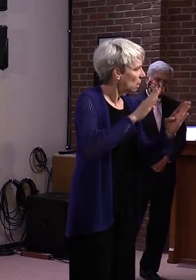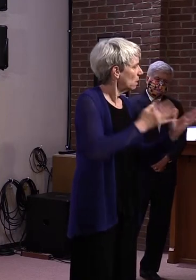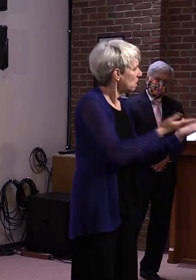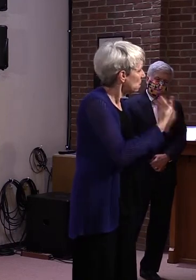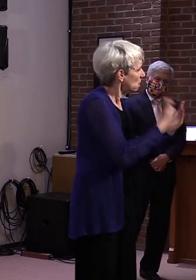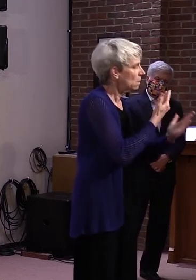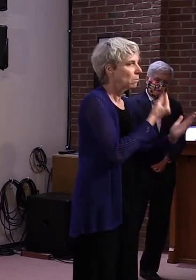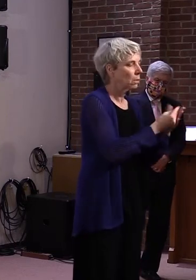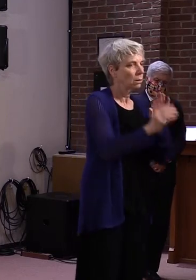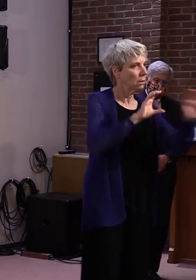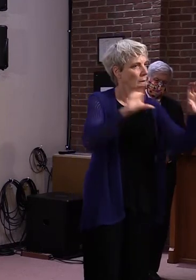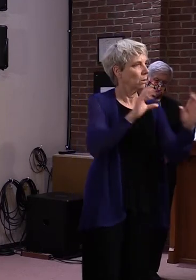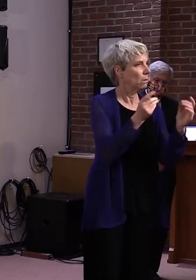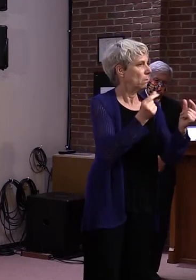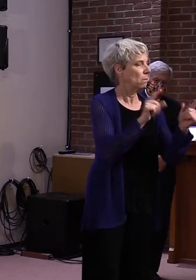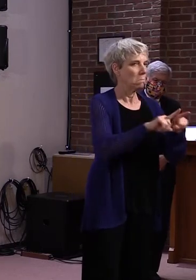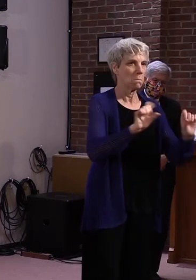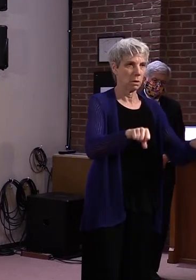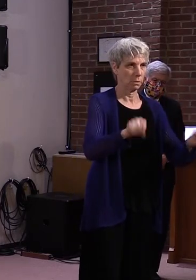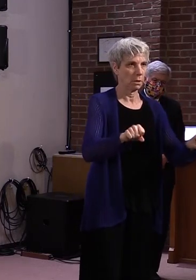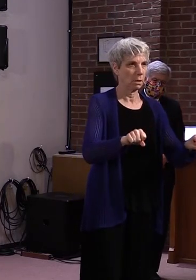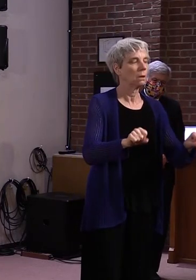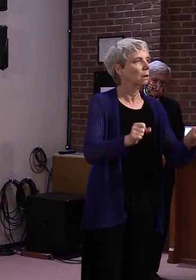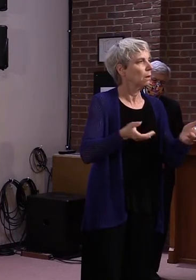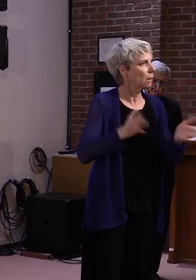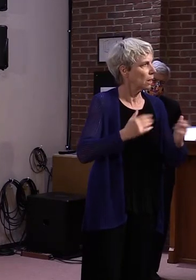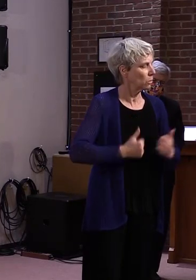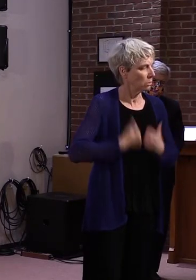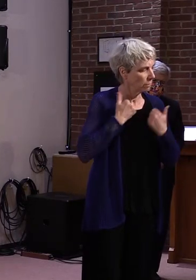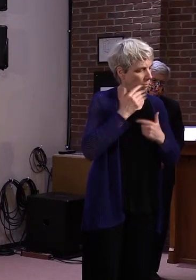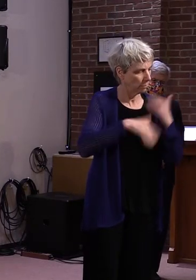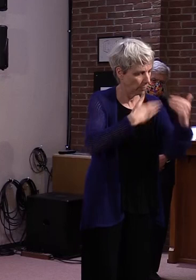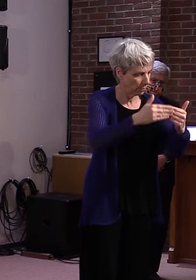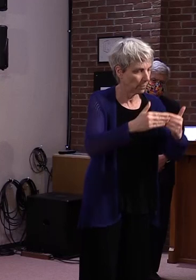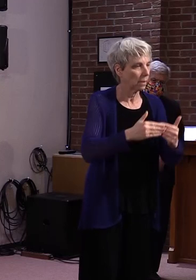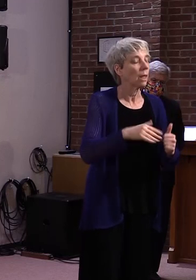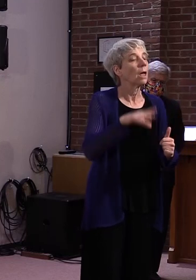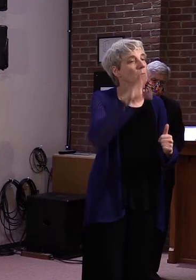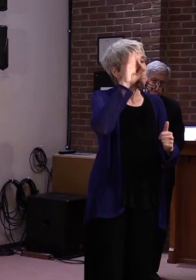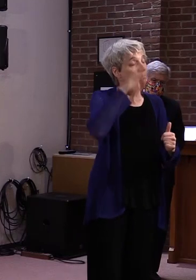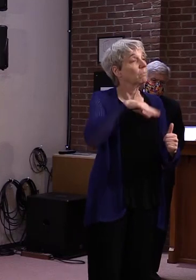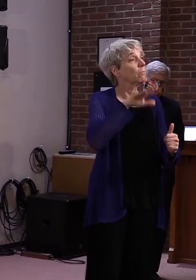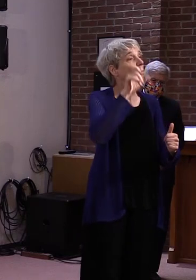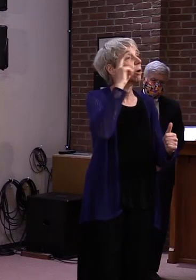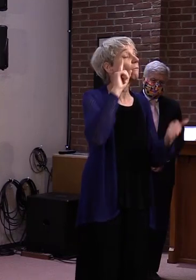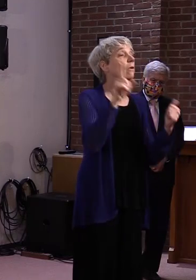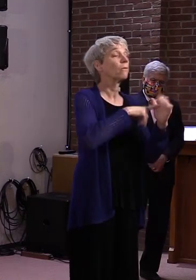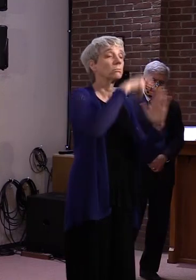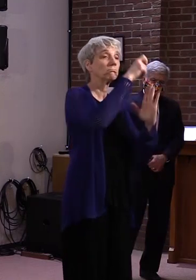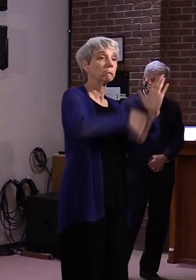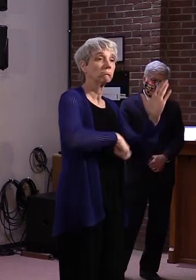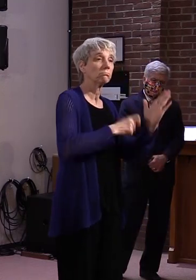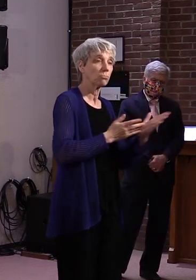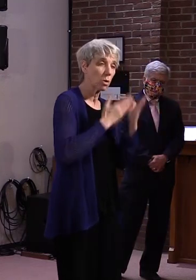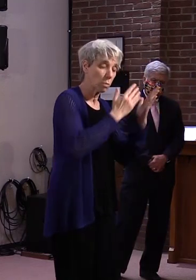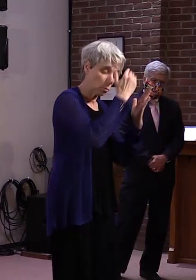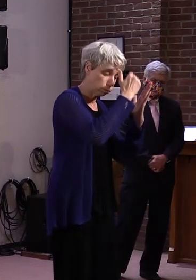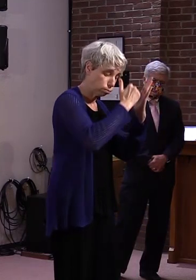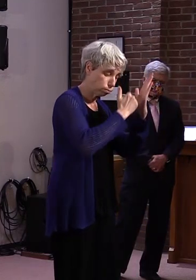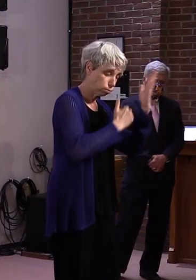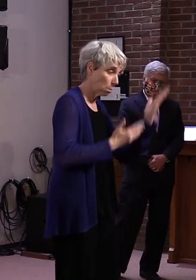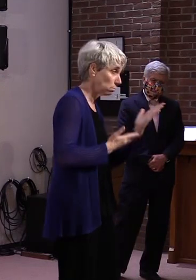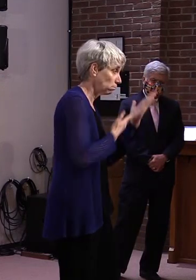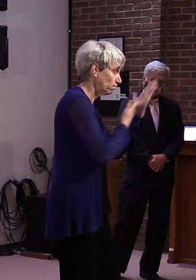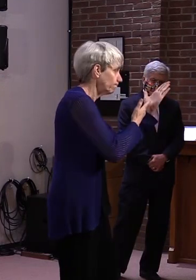survive. As the governor mentioned, our initial proposal was altered significantly by the legislature, but with each step,